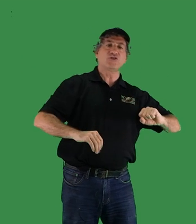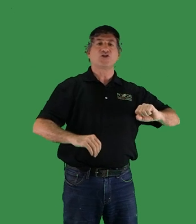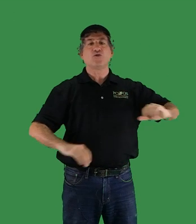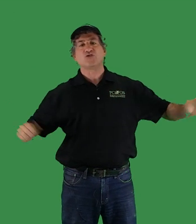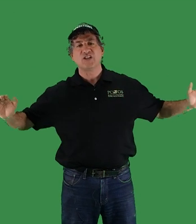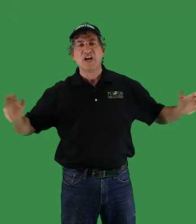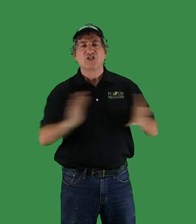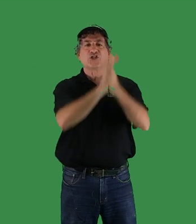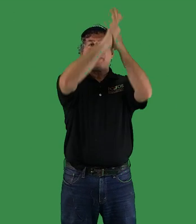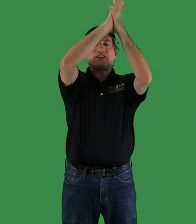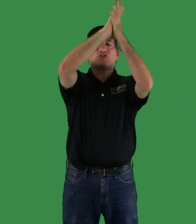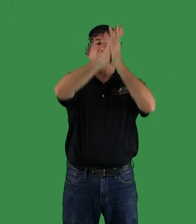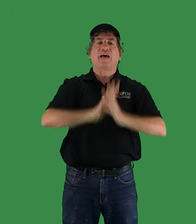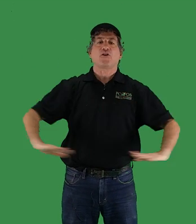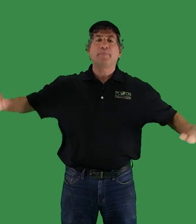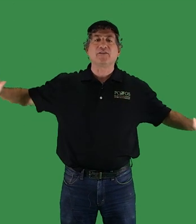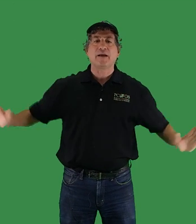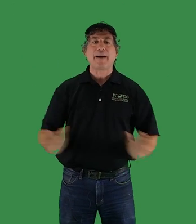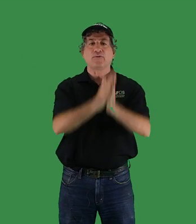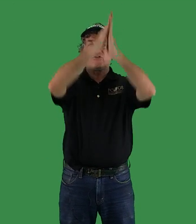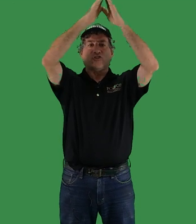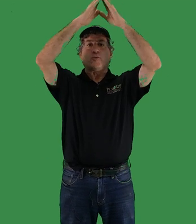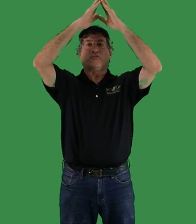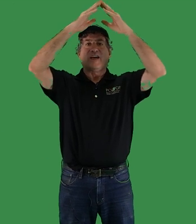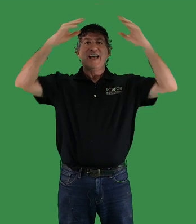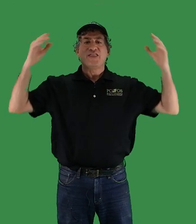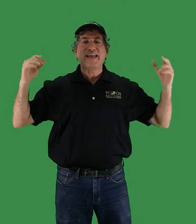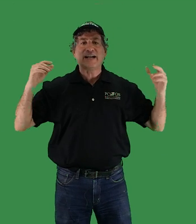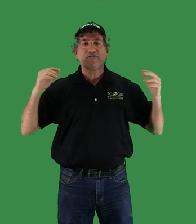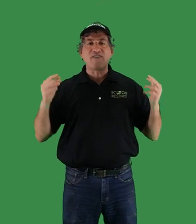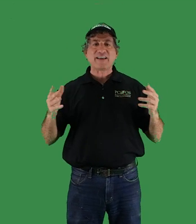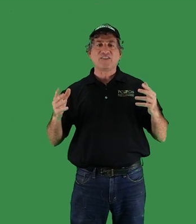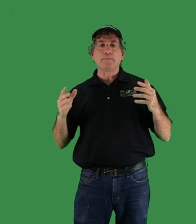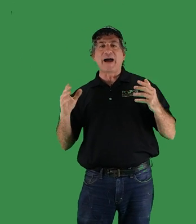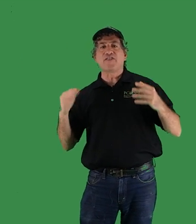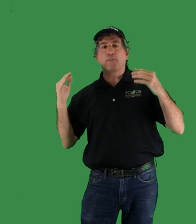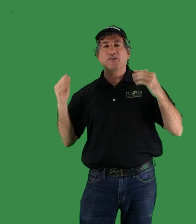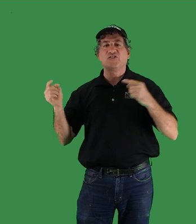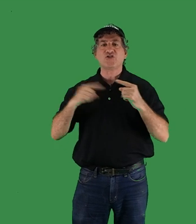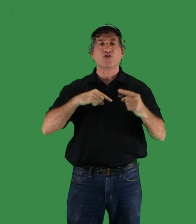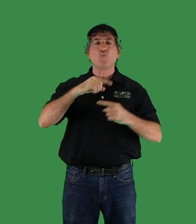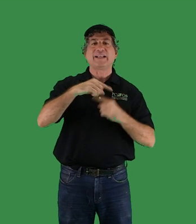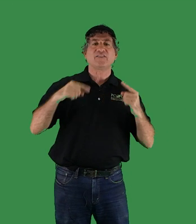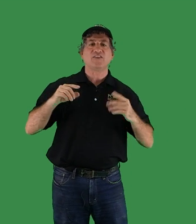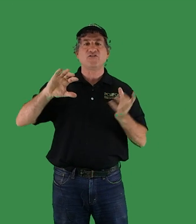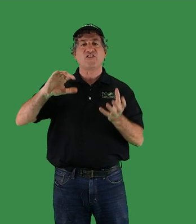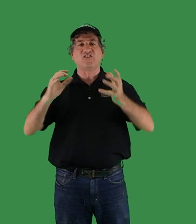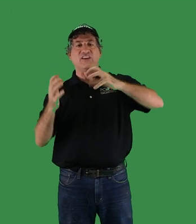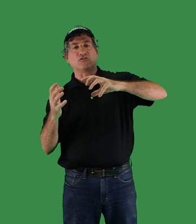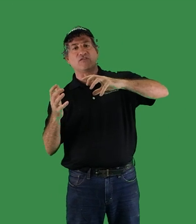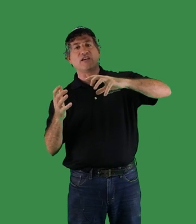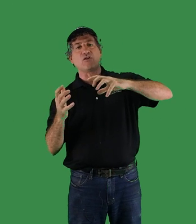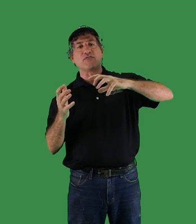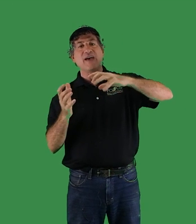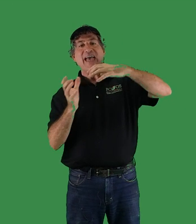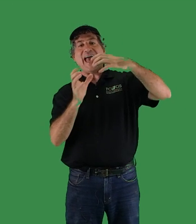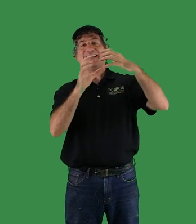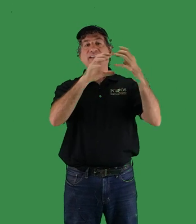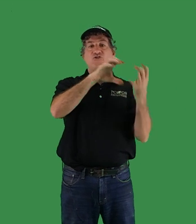zones and smash together, building mountain slopes, they get affected by their position relative to the tilt of the Earth and its